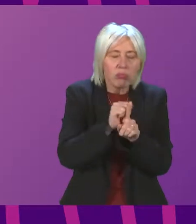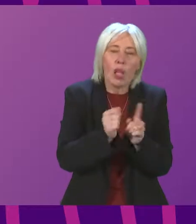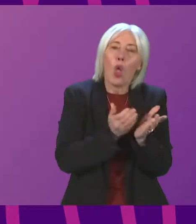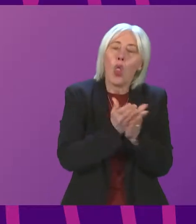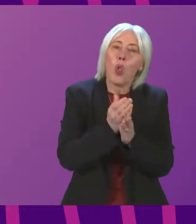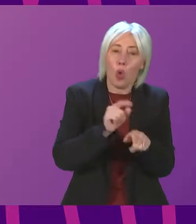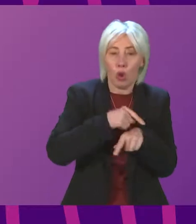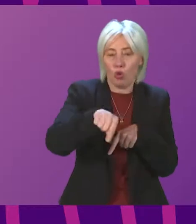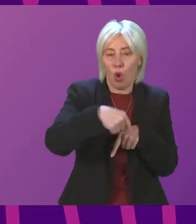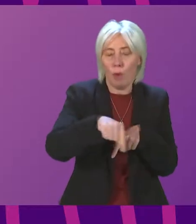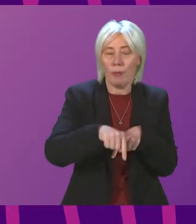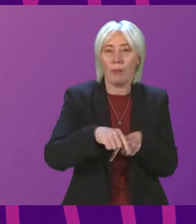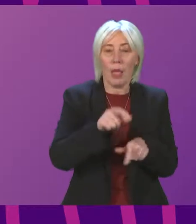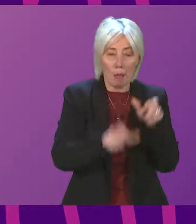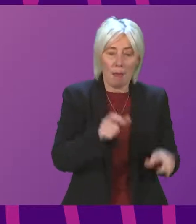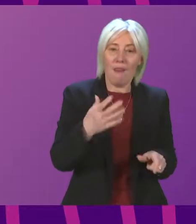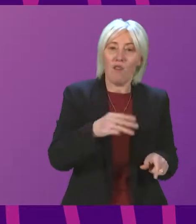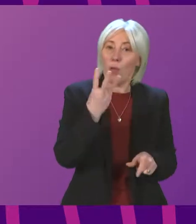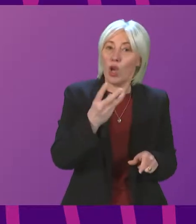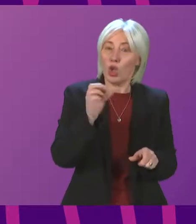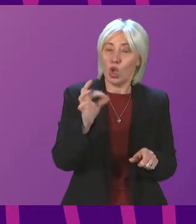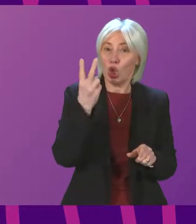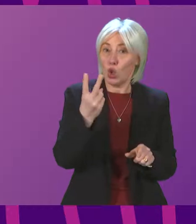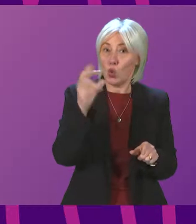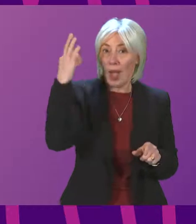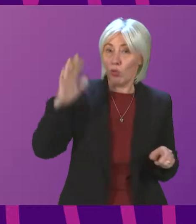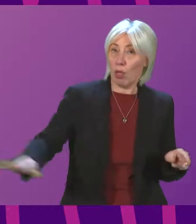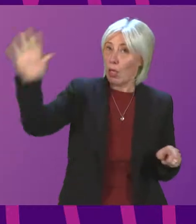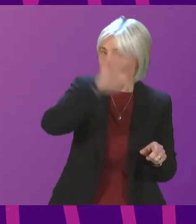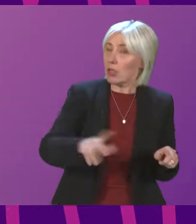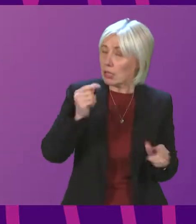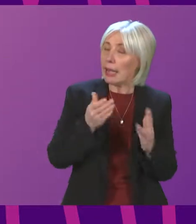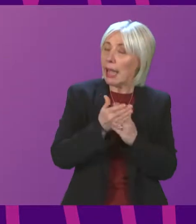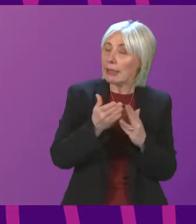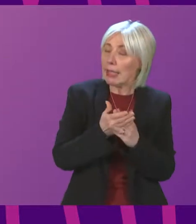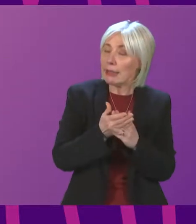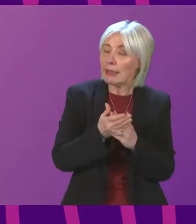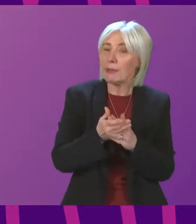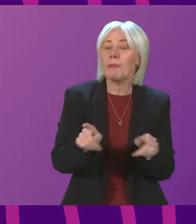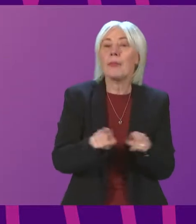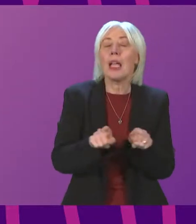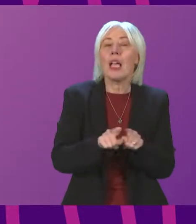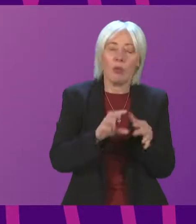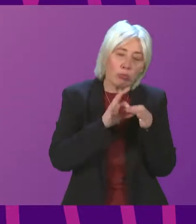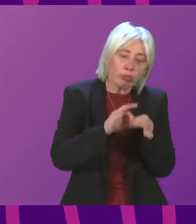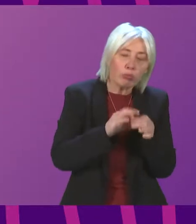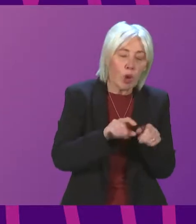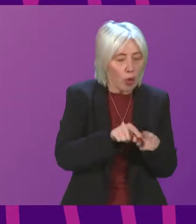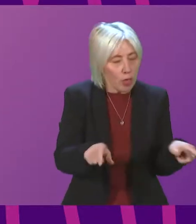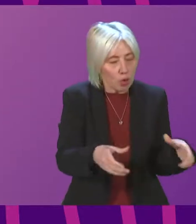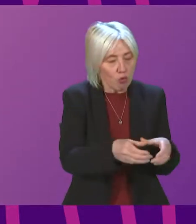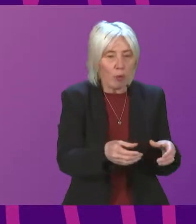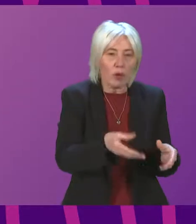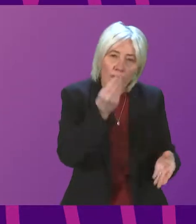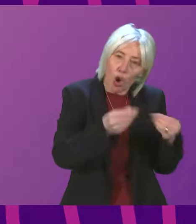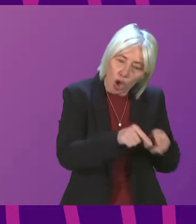Learners from all 32 local authorities have engaged with this study support. Measures are also being taken to target and engage with groups of learners for this